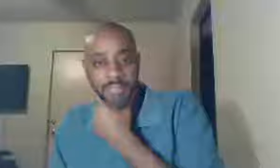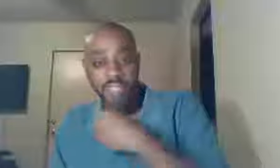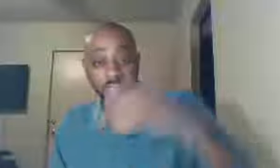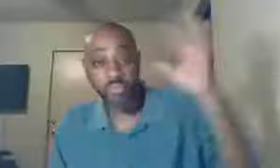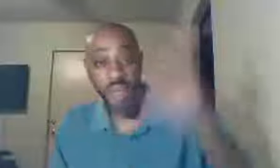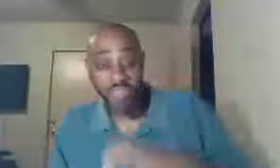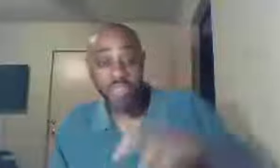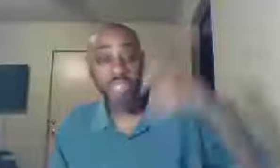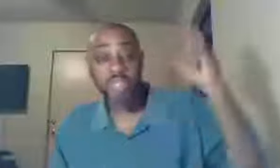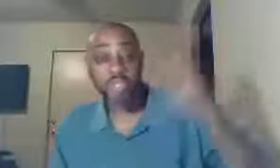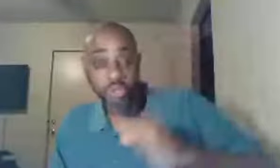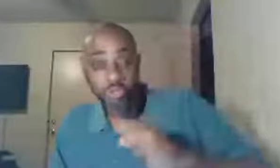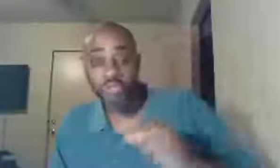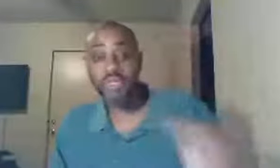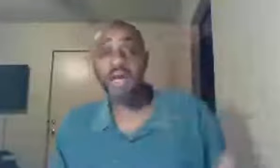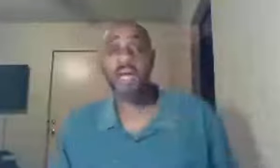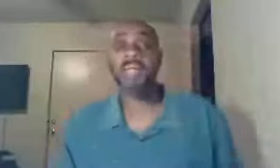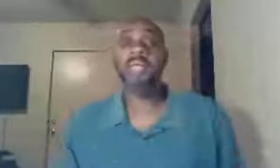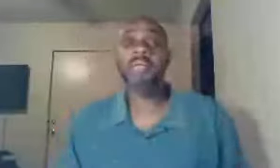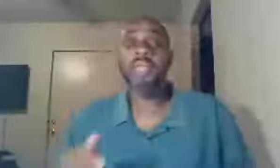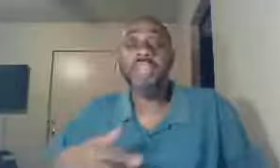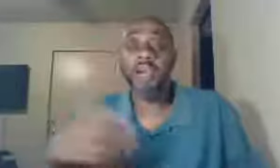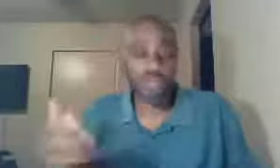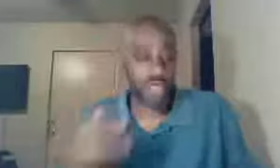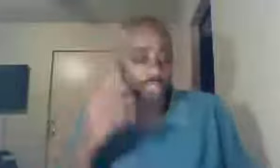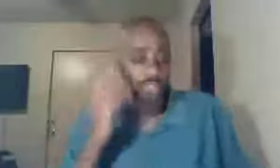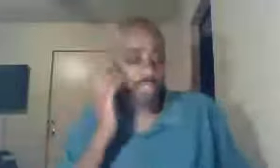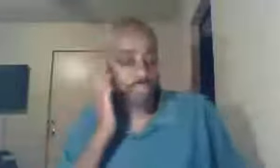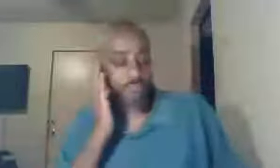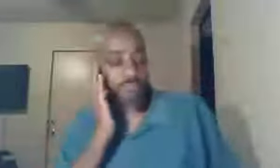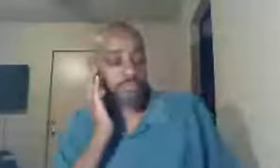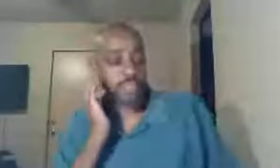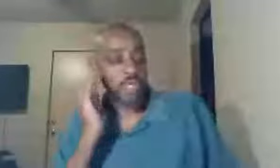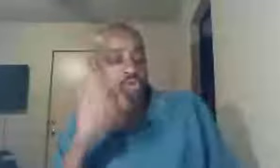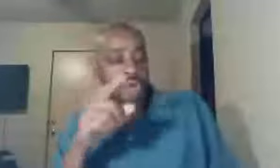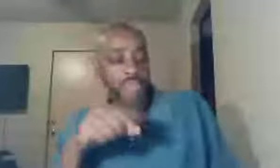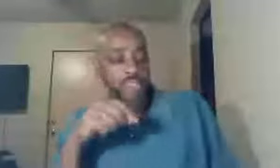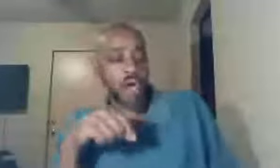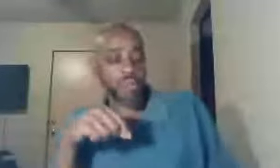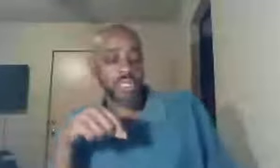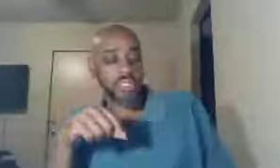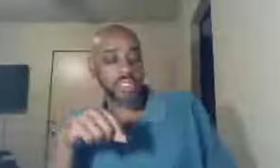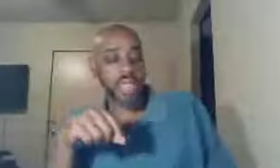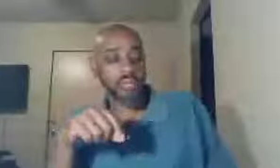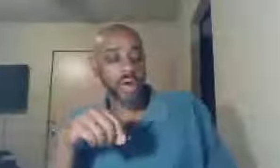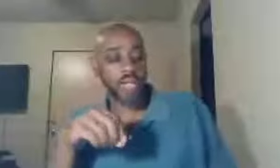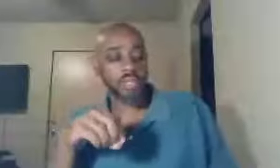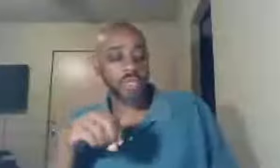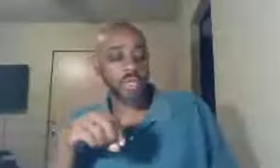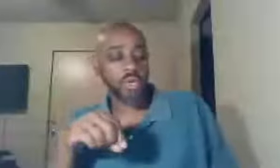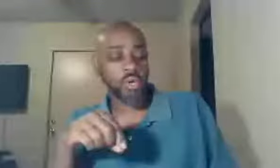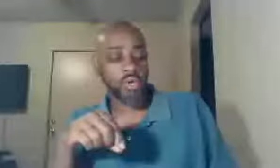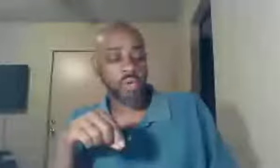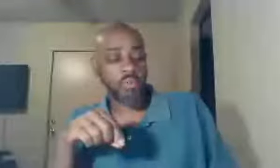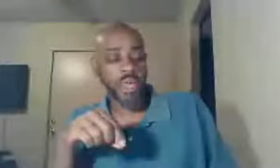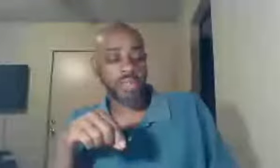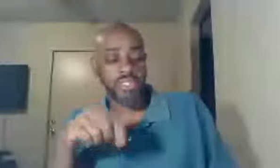they suppress the truth of God, in their unrighteousness, Christ called these same ones, who were perishing